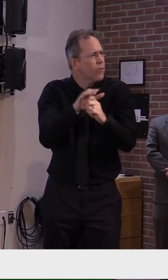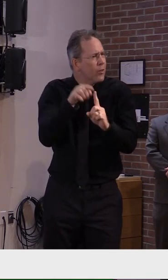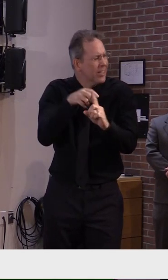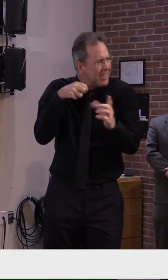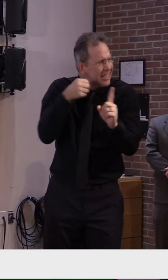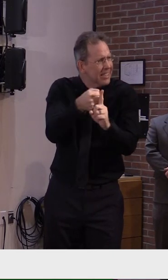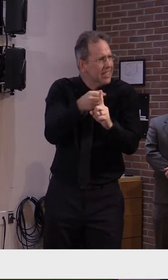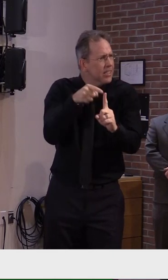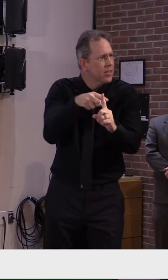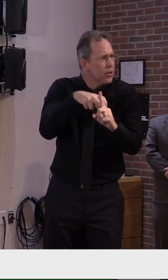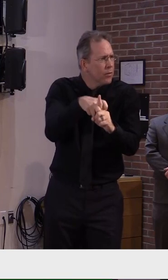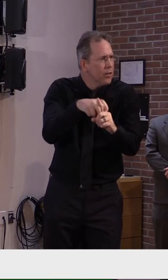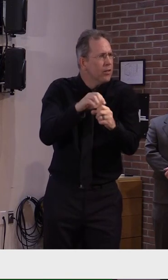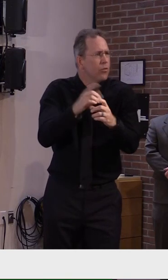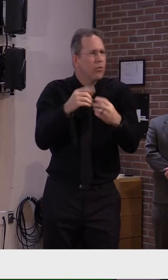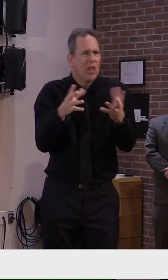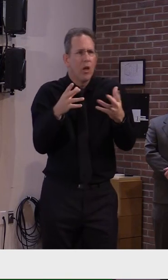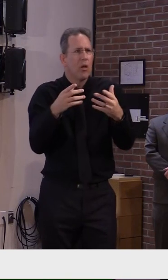put in place.